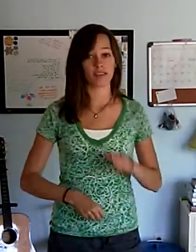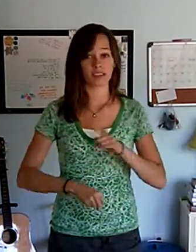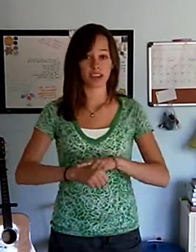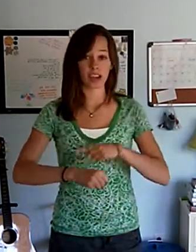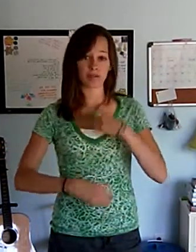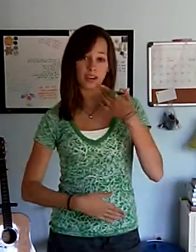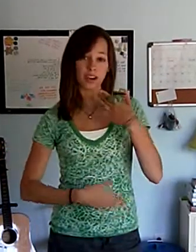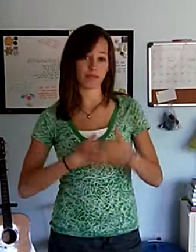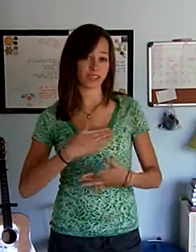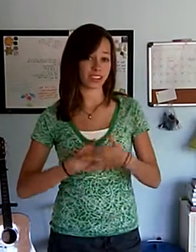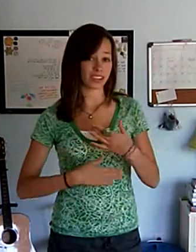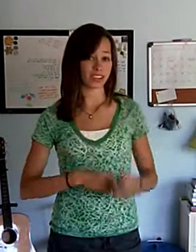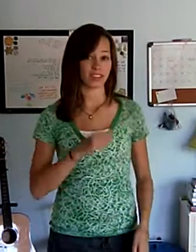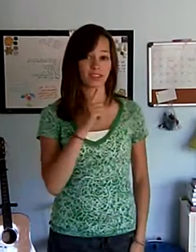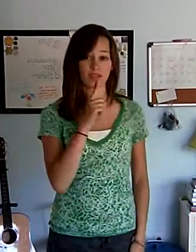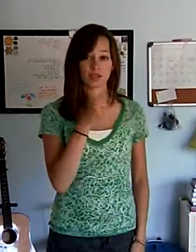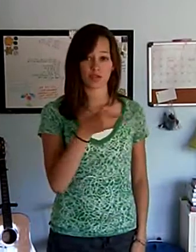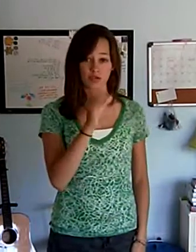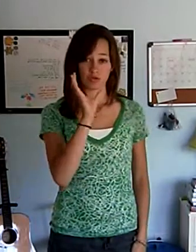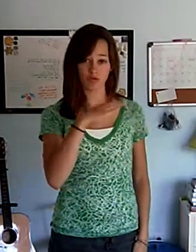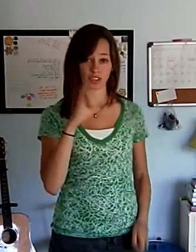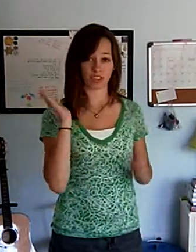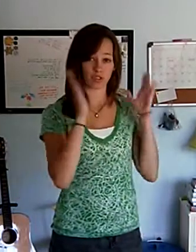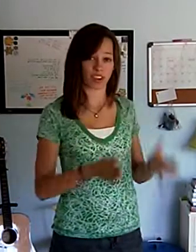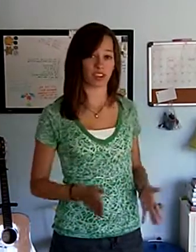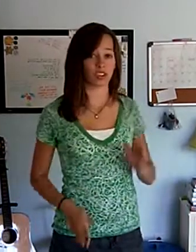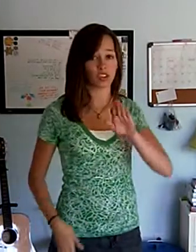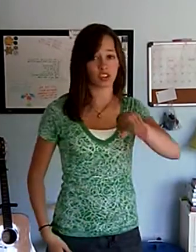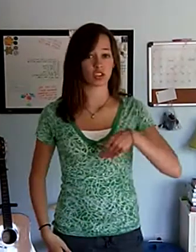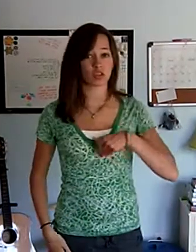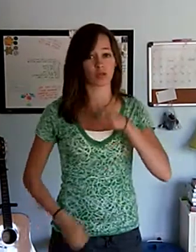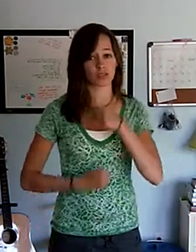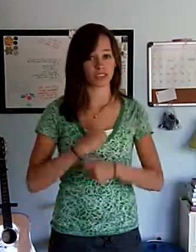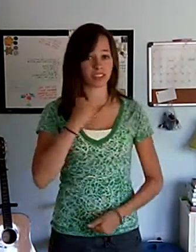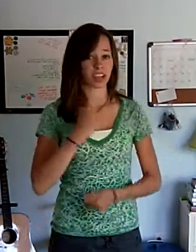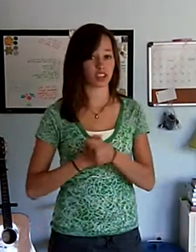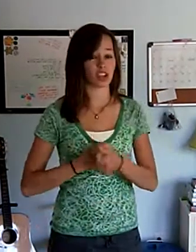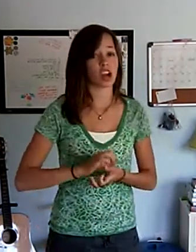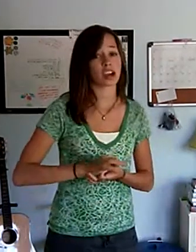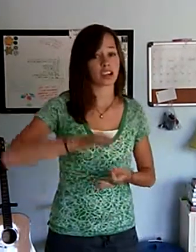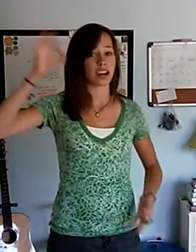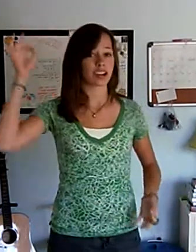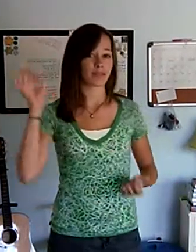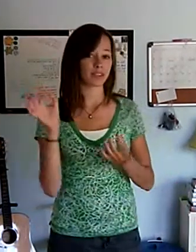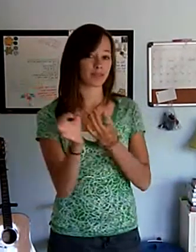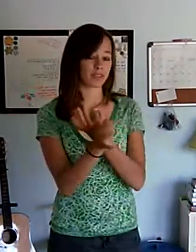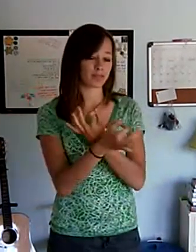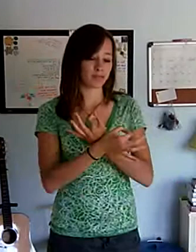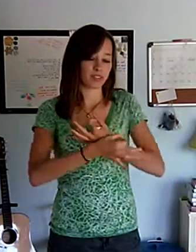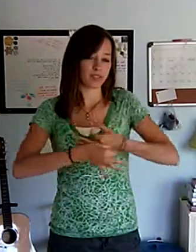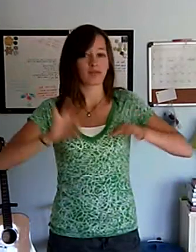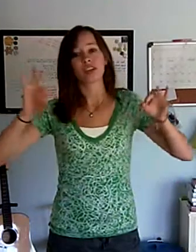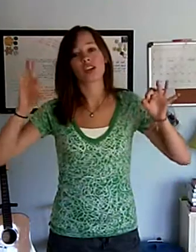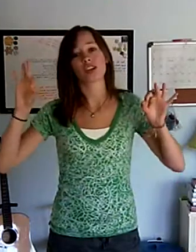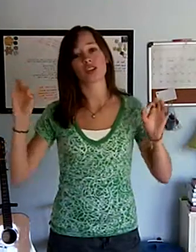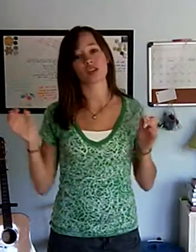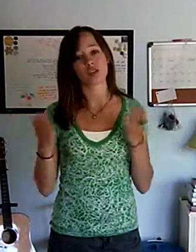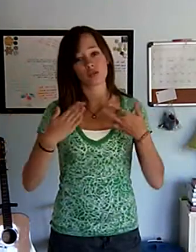every time I leave The truth is a stranger The soul is a danger I gotta let my spirit be free to